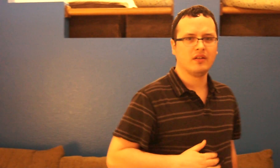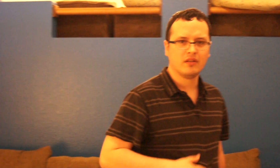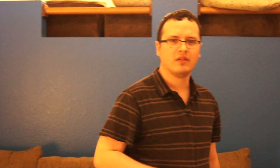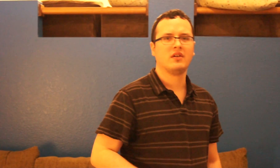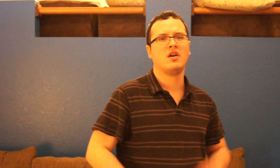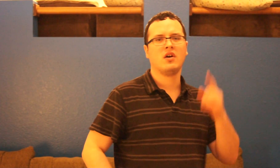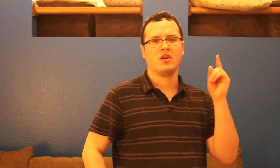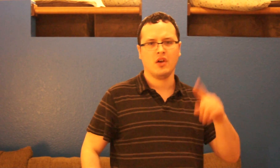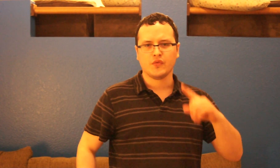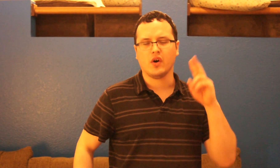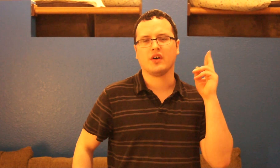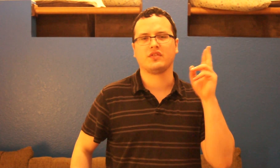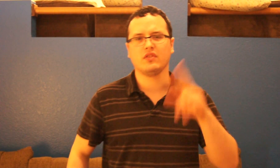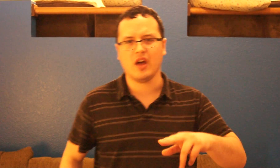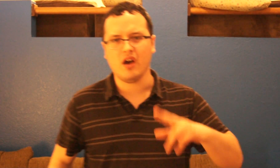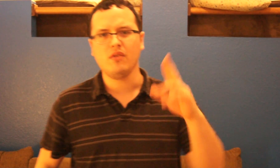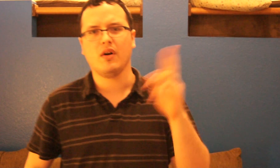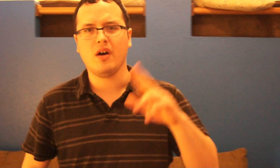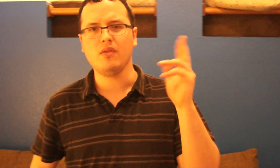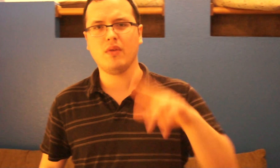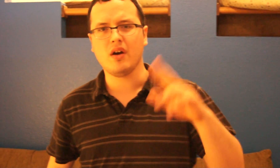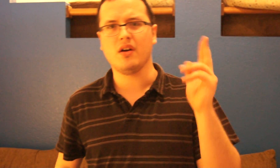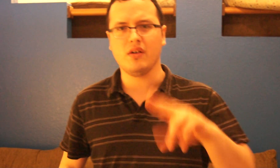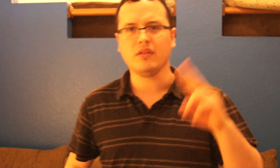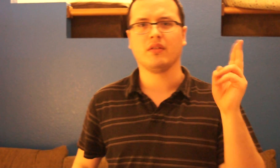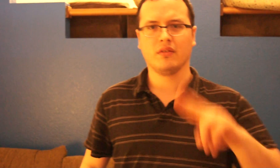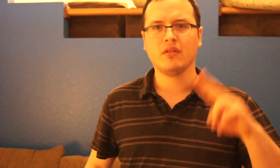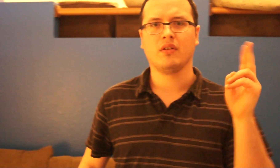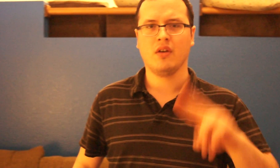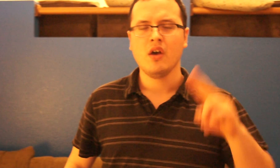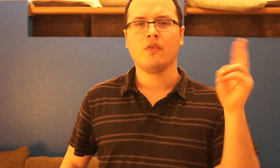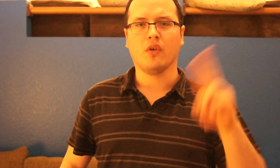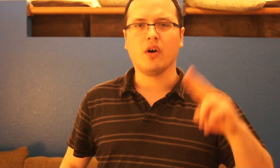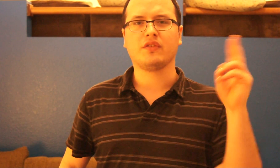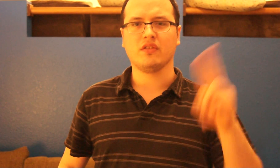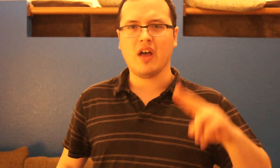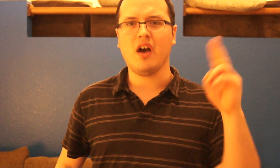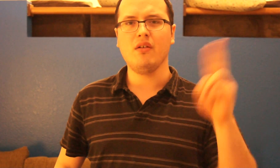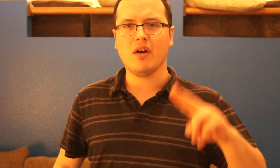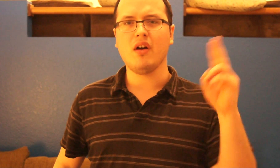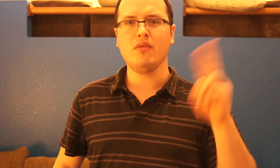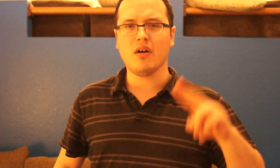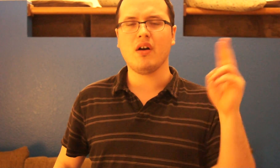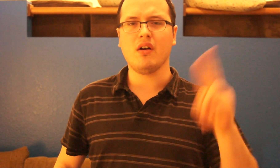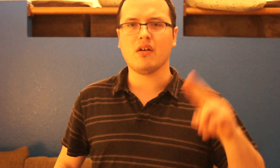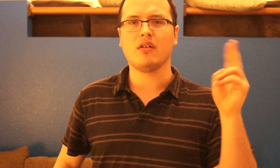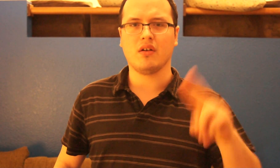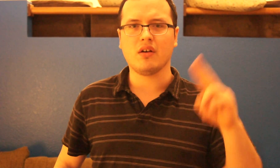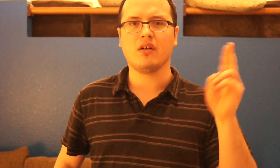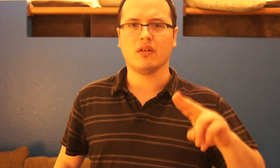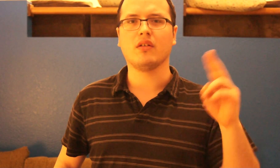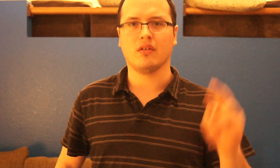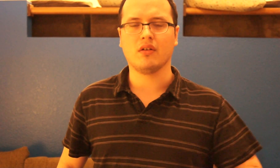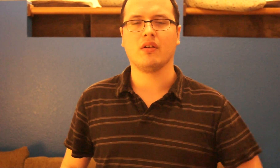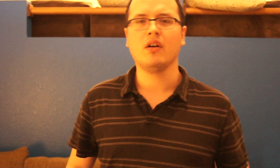of my day's